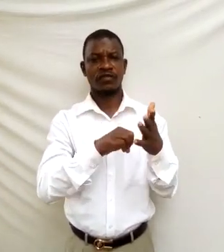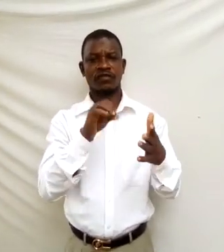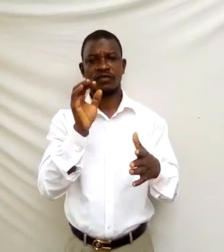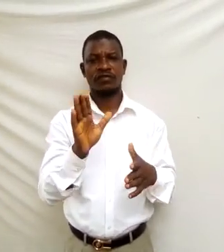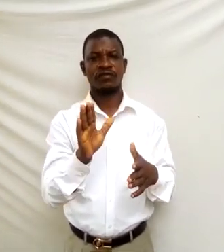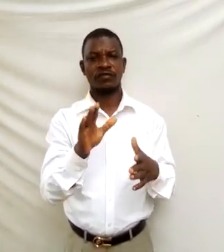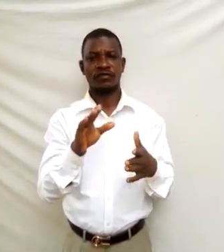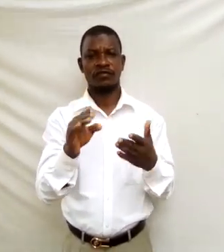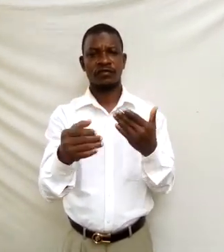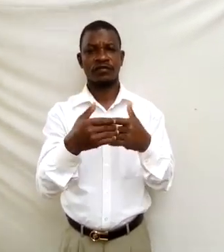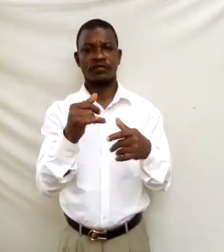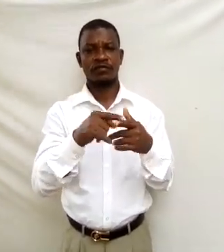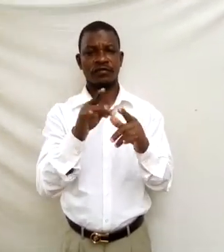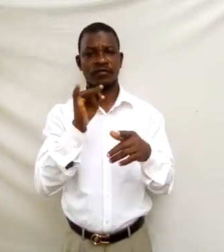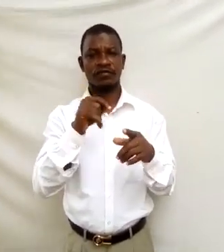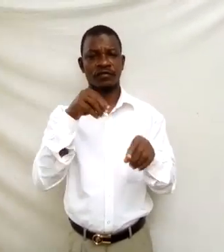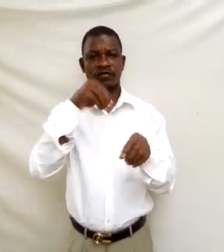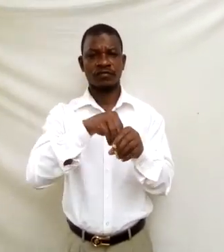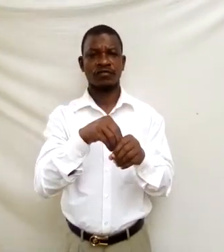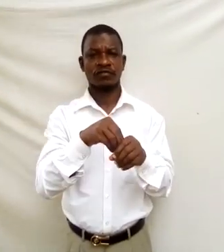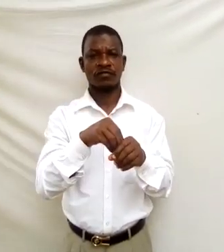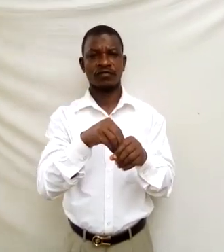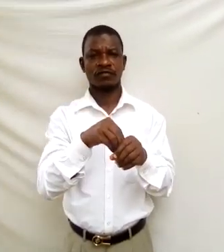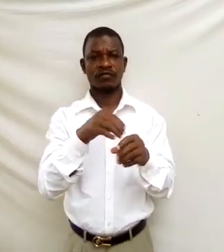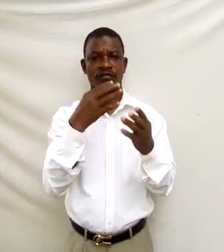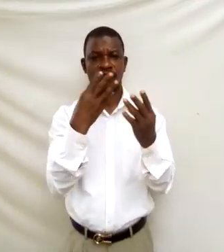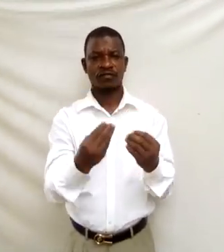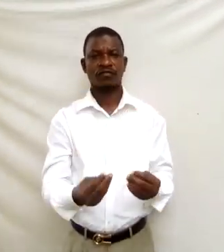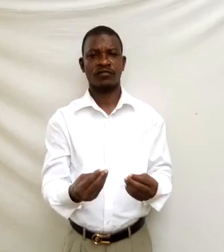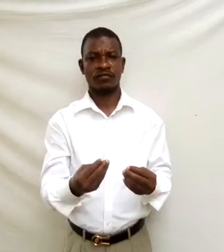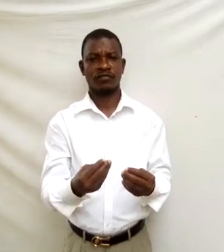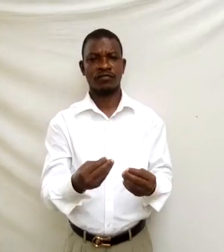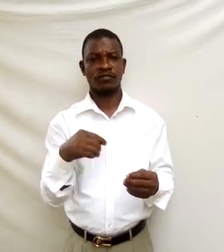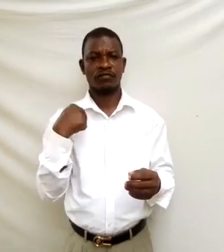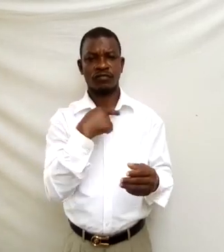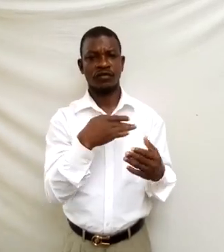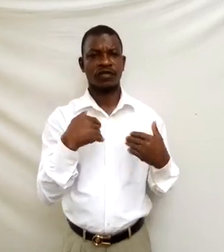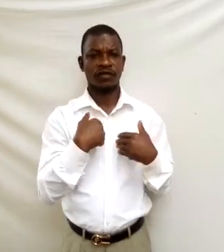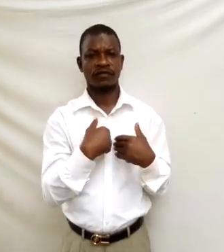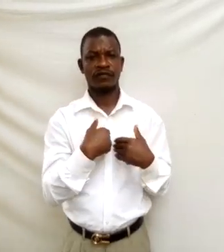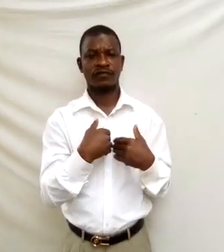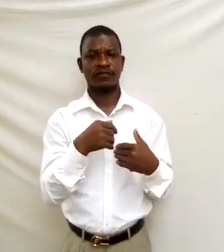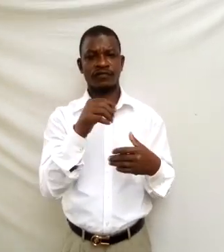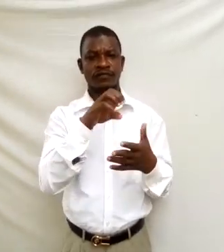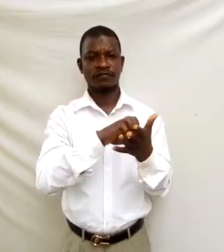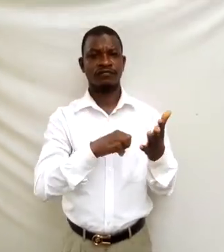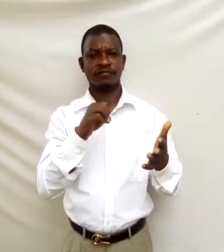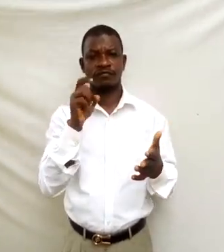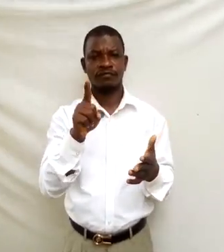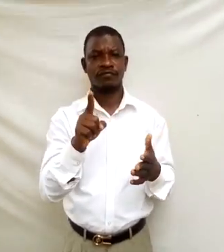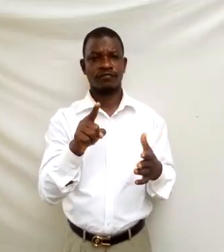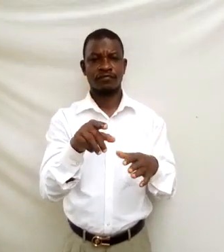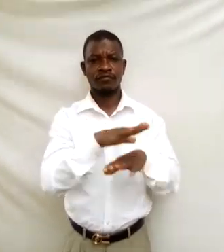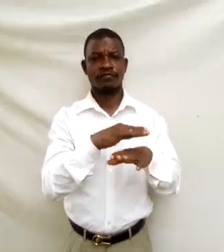back into the solution we have minus 1 over 2